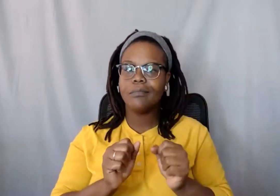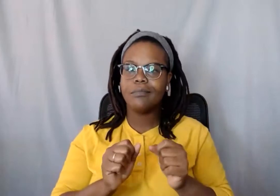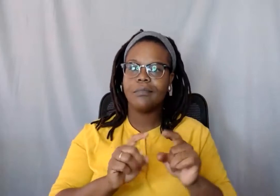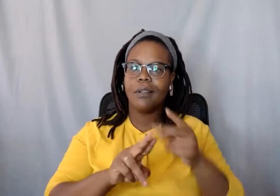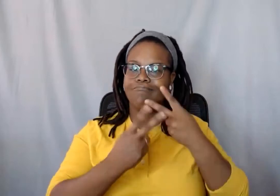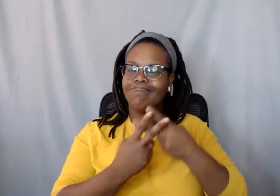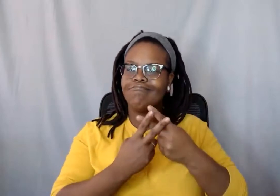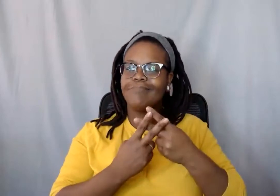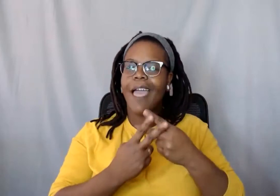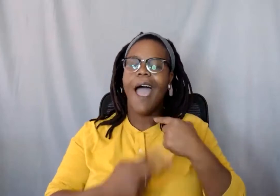movement.